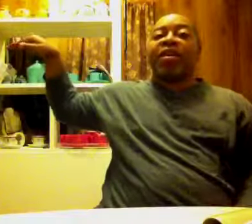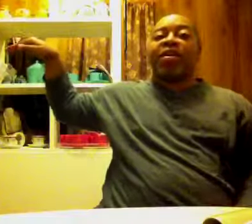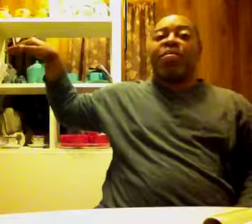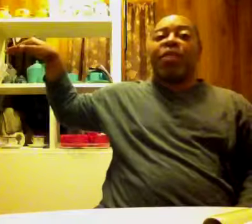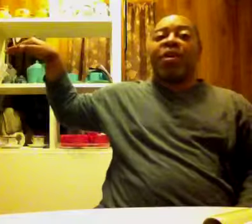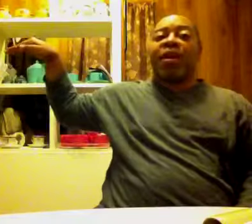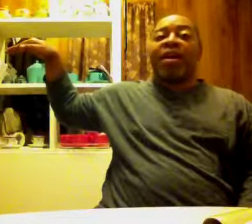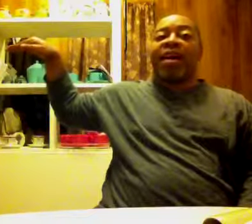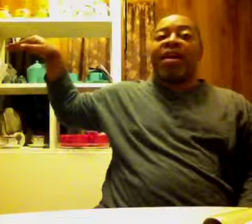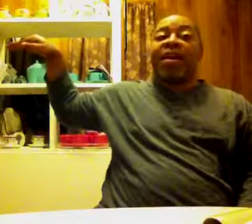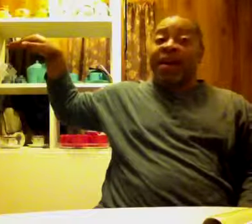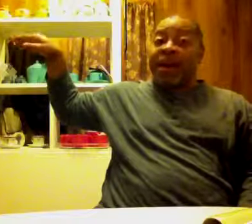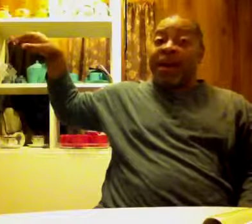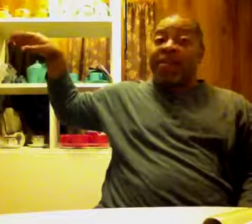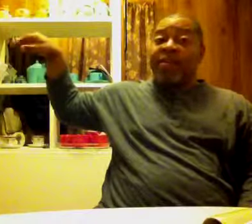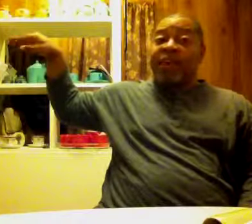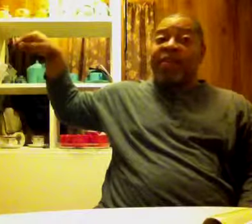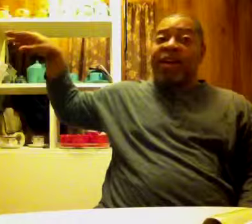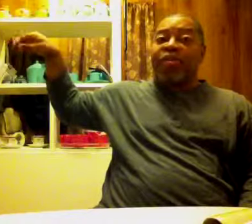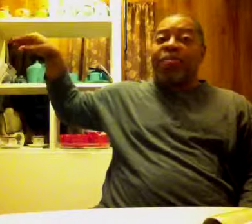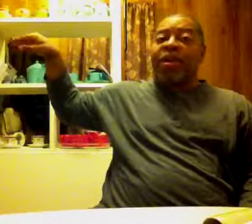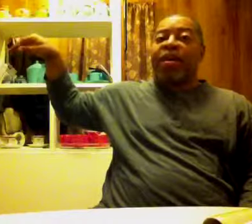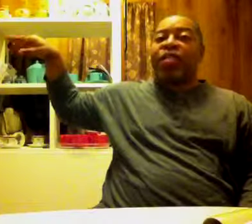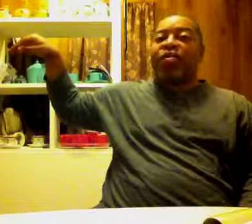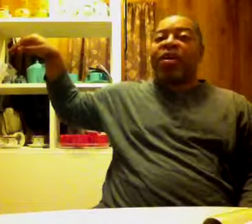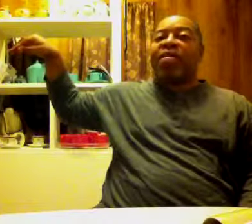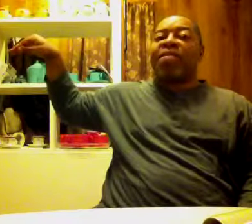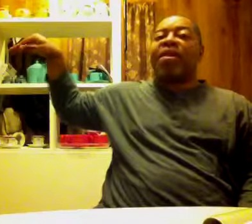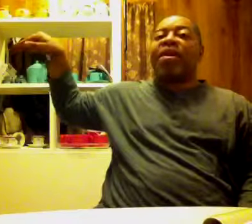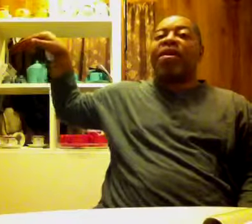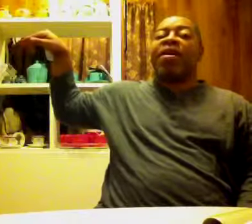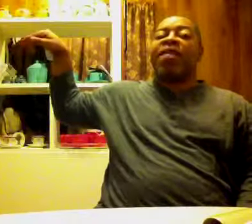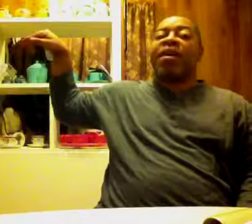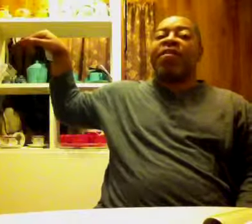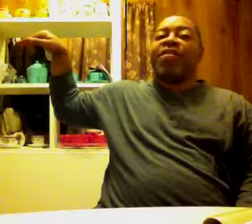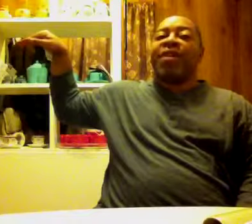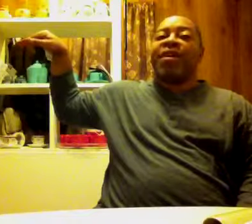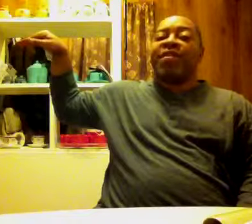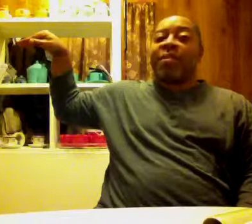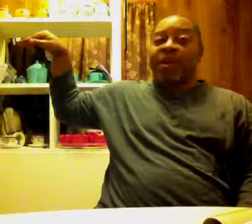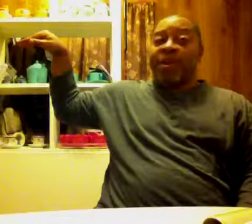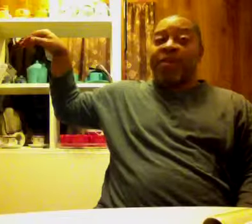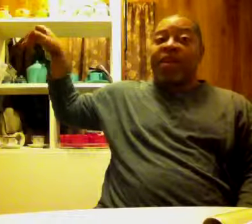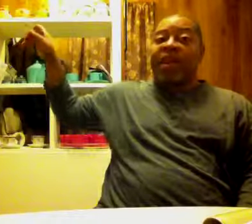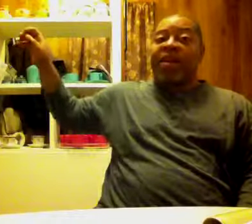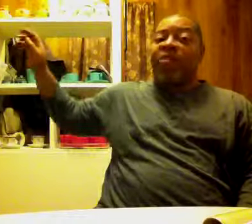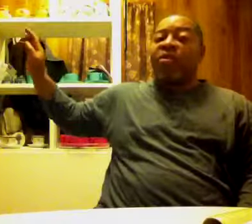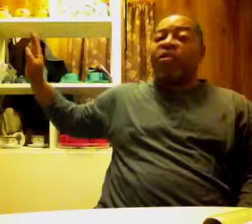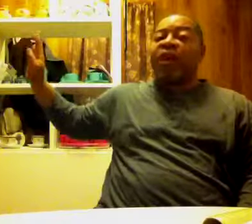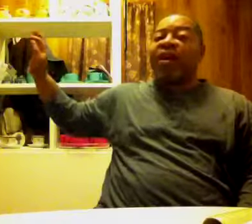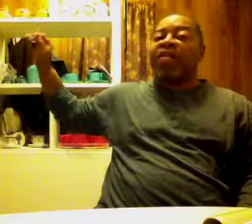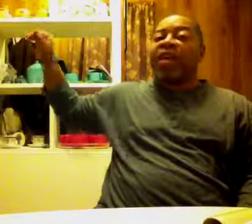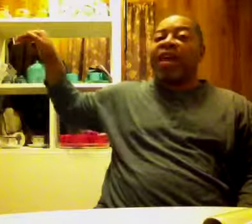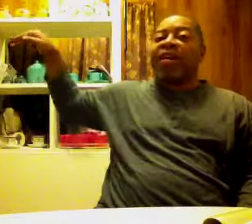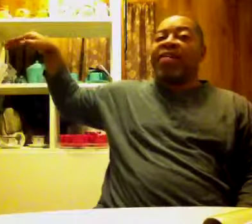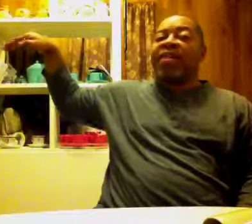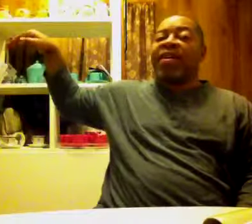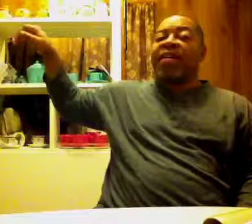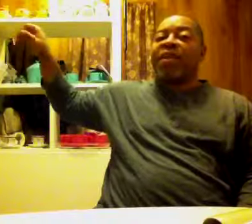you know, movement. Again, I do duck tuts because of, uh, injury to my wrist and all, and genetics. You